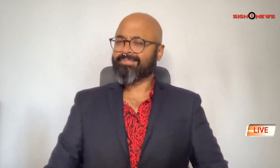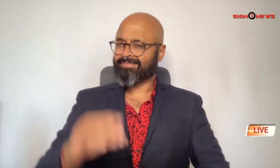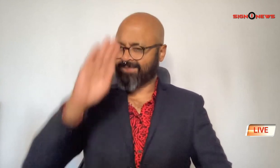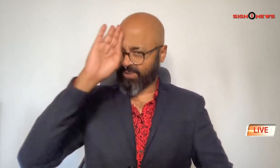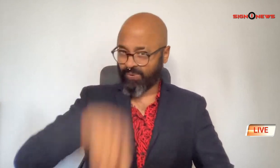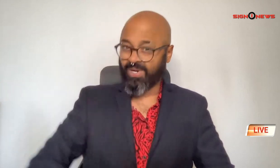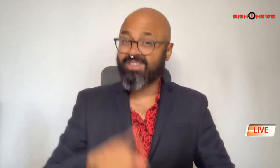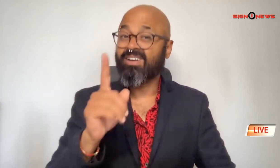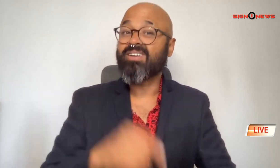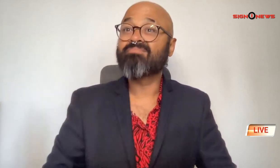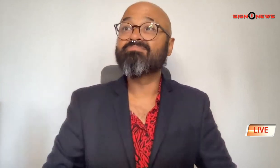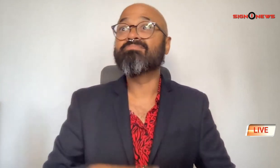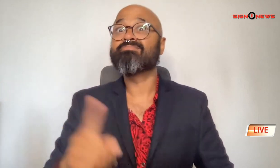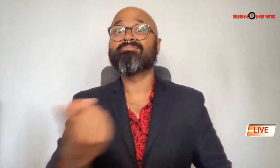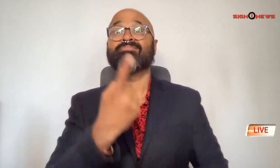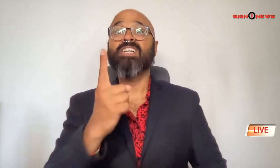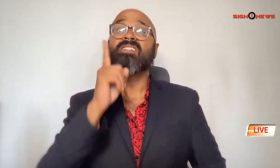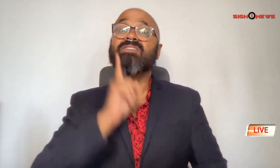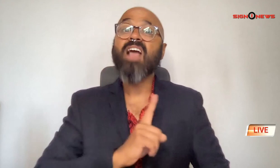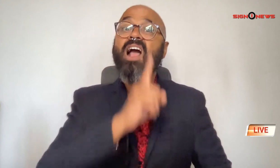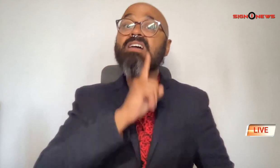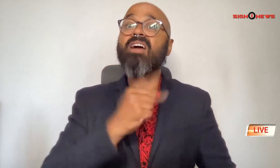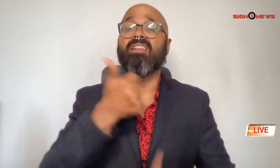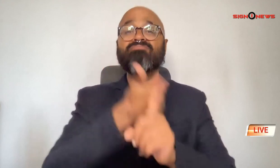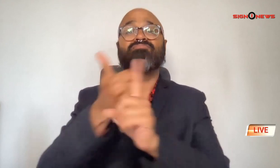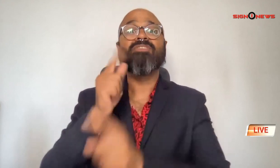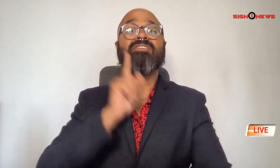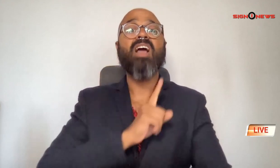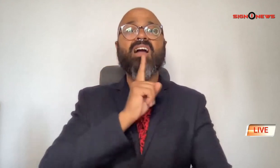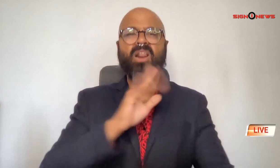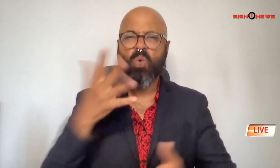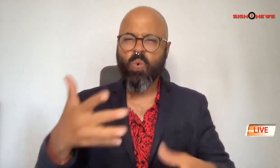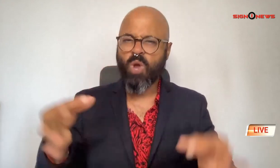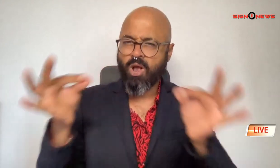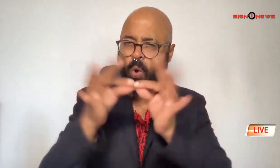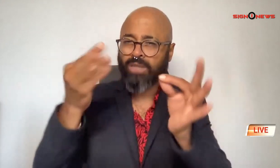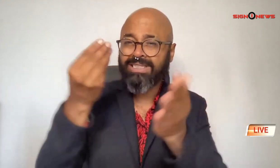did you know that being single may be costing you money